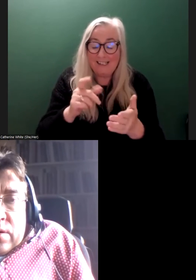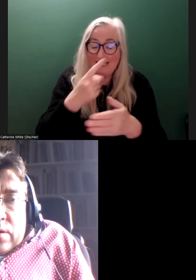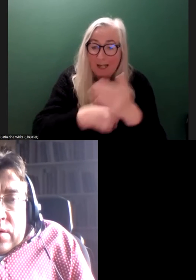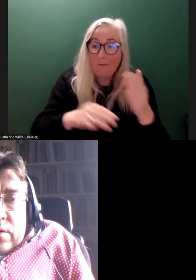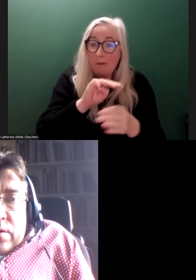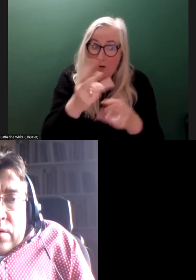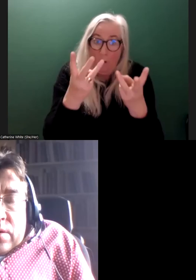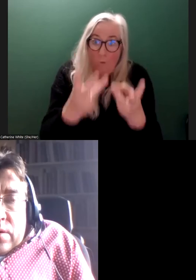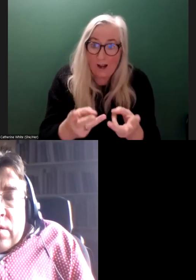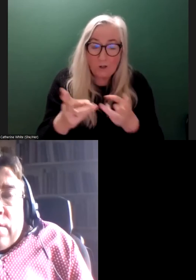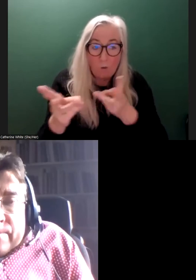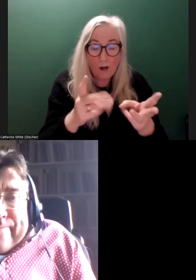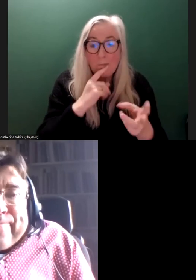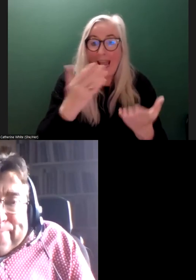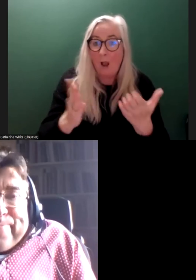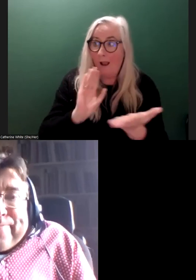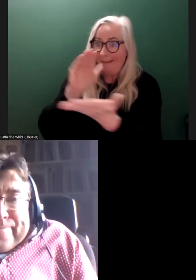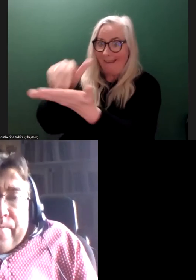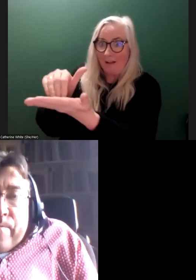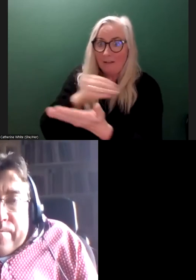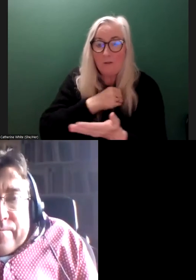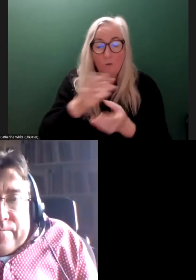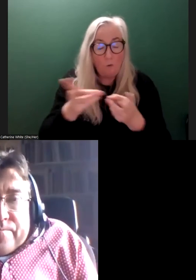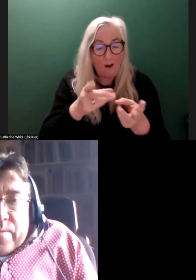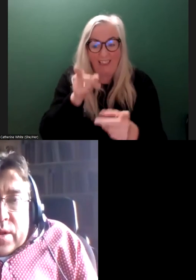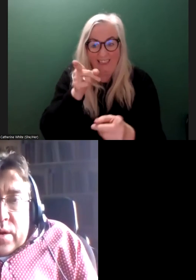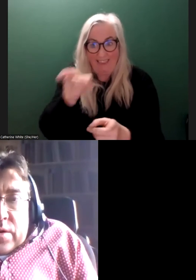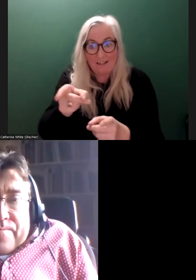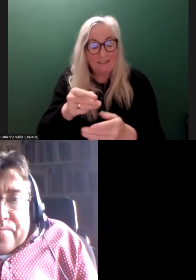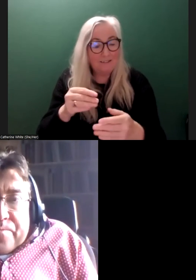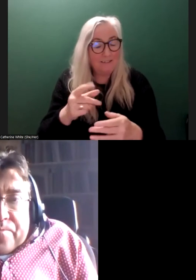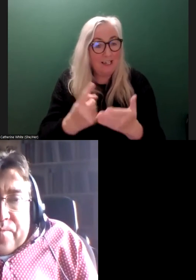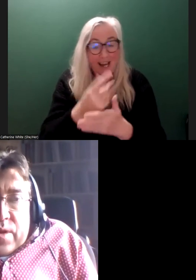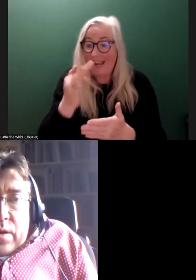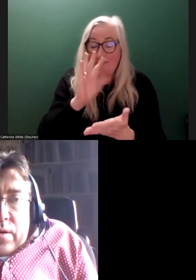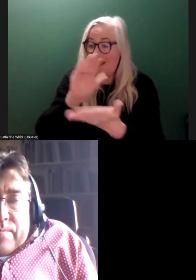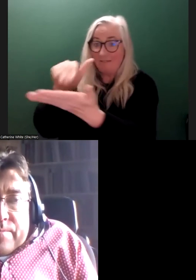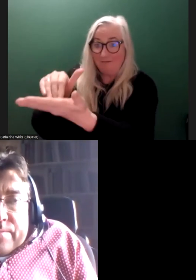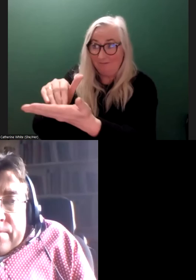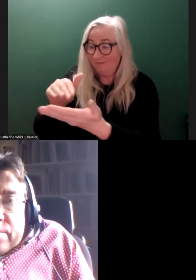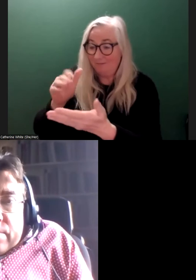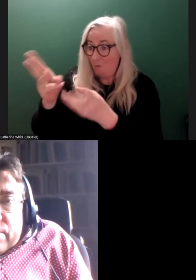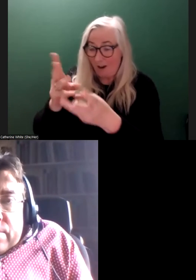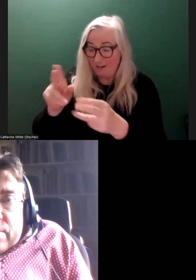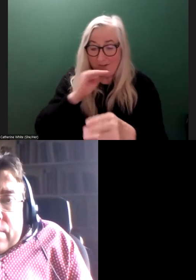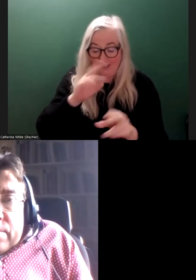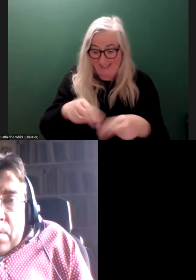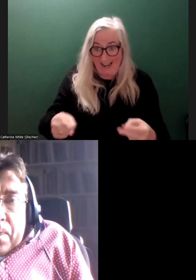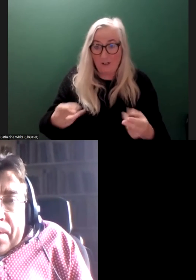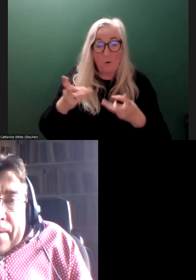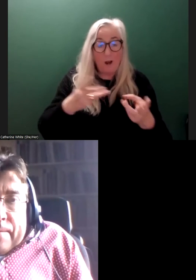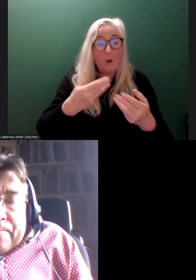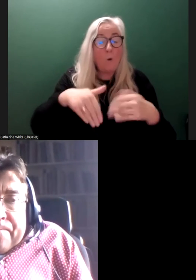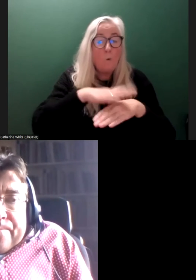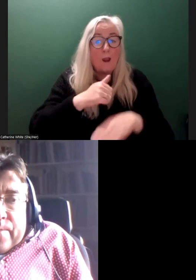work. But it's getting to that work is the important thing. If they can't get to work, then they can't work. Also, where we live,